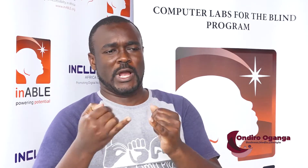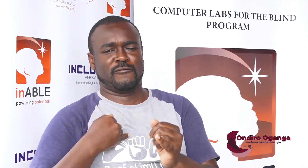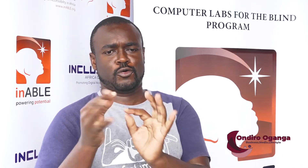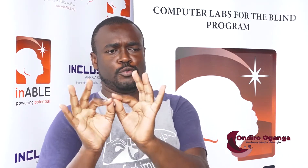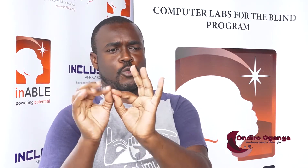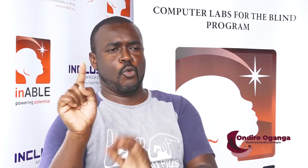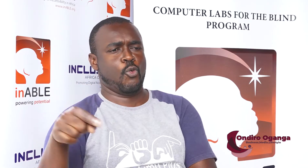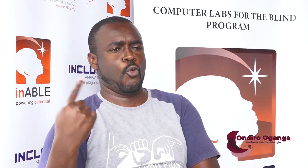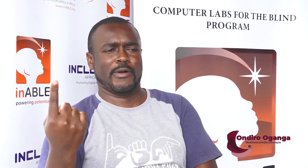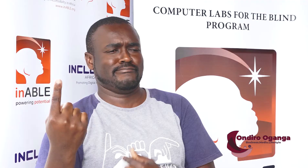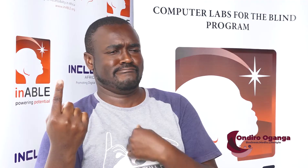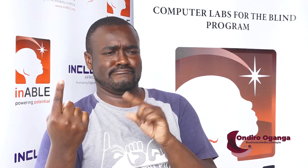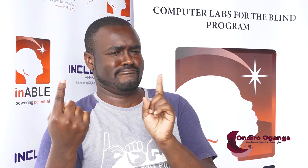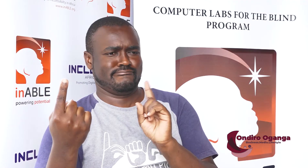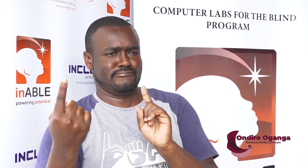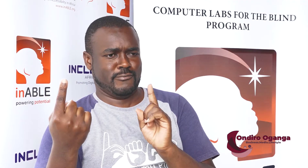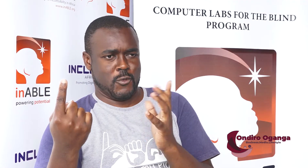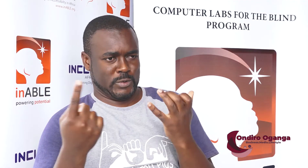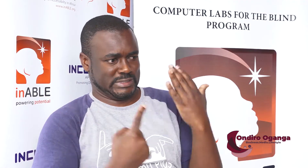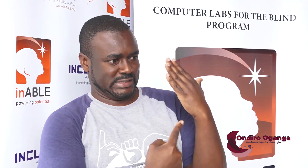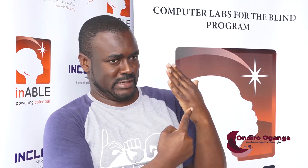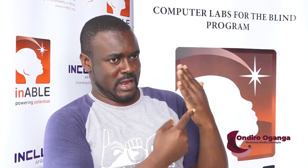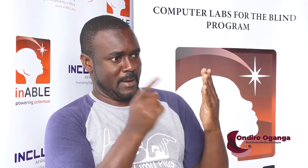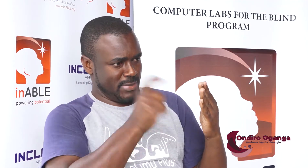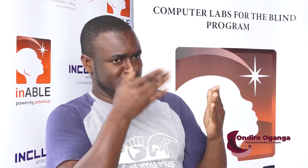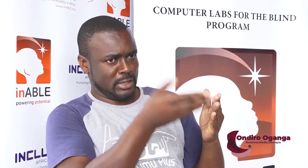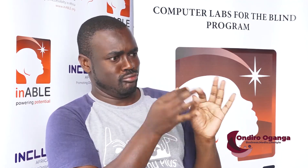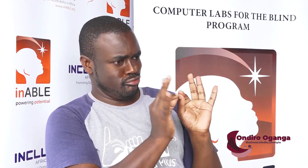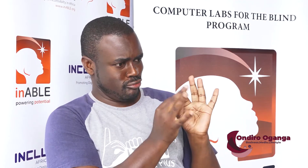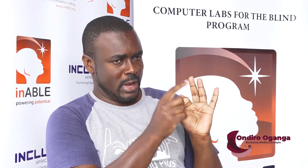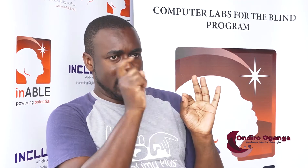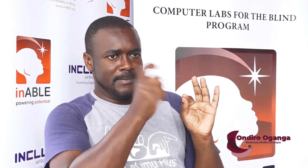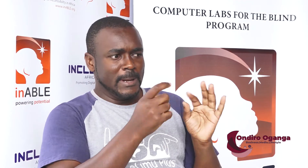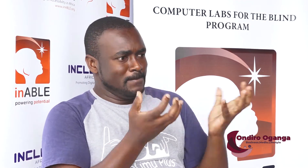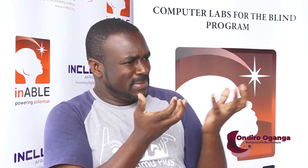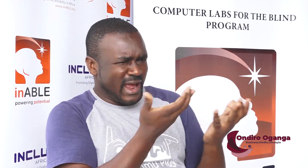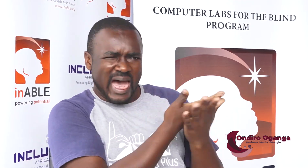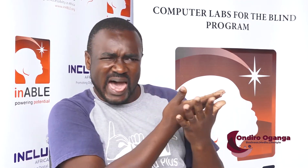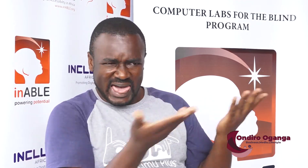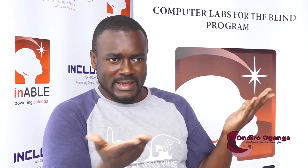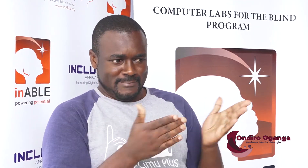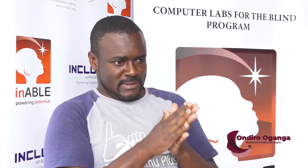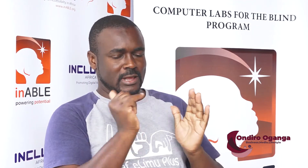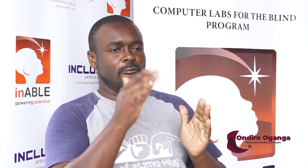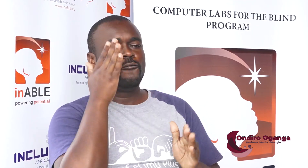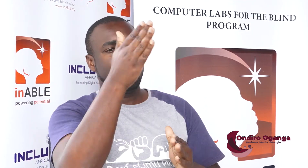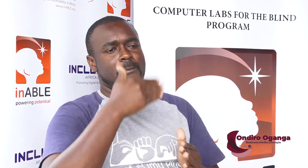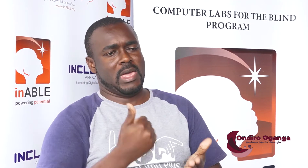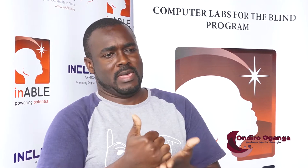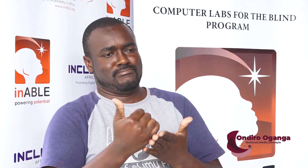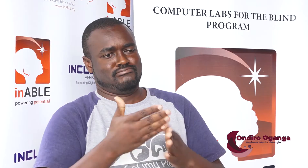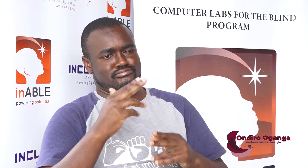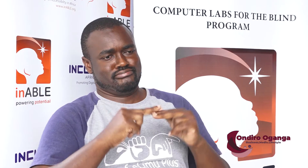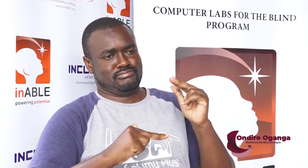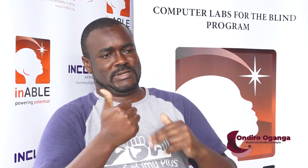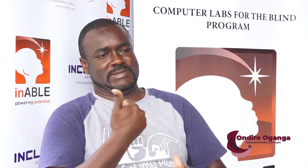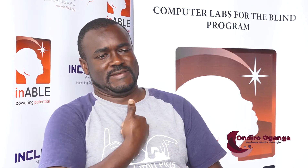on business news. That is where we are given interpreters. But for other programs, you are not given like access to the same.